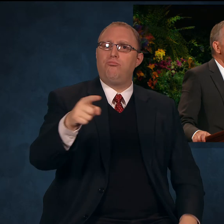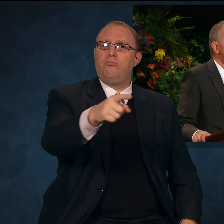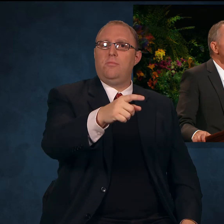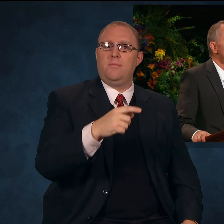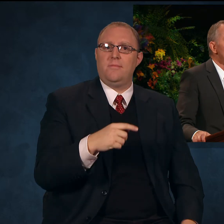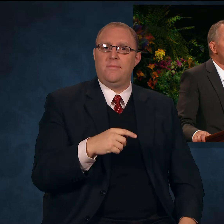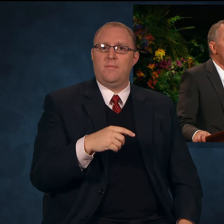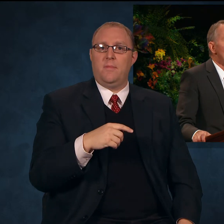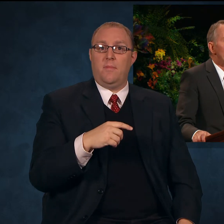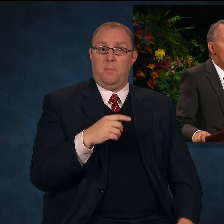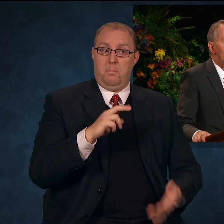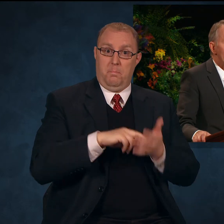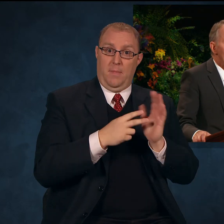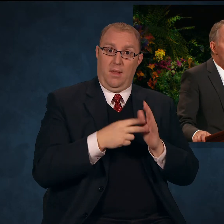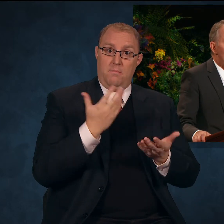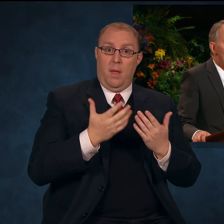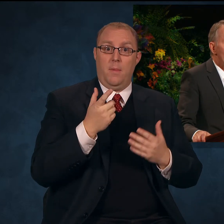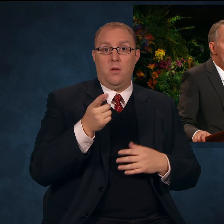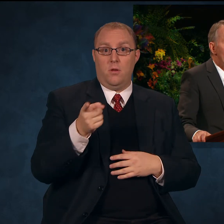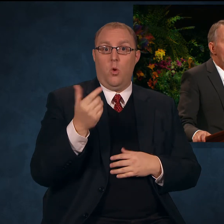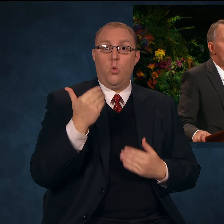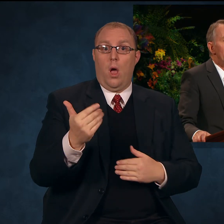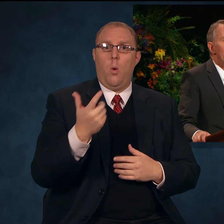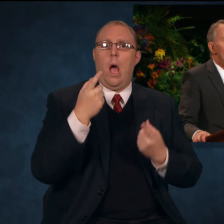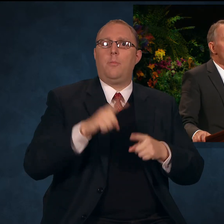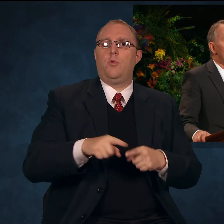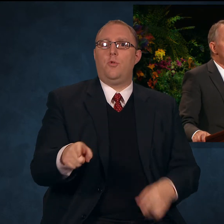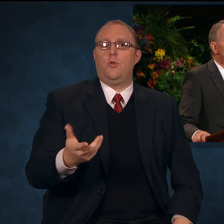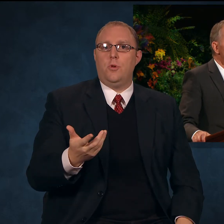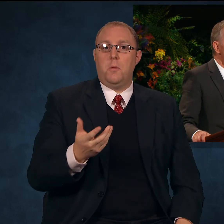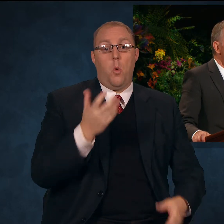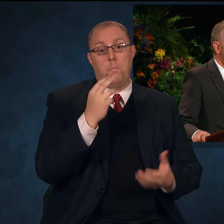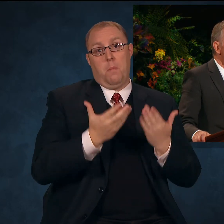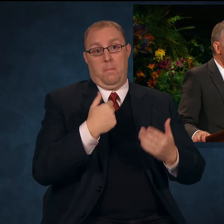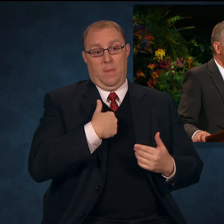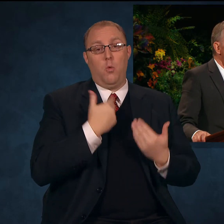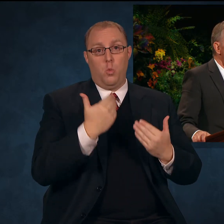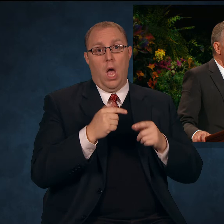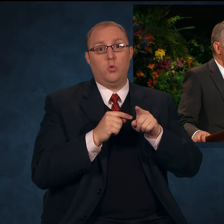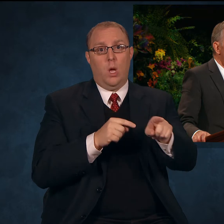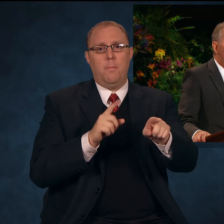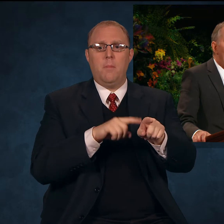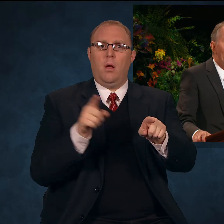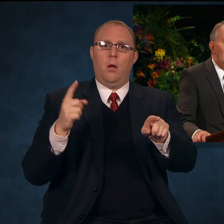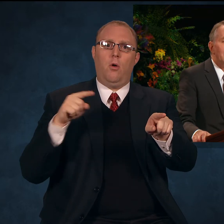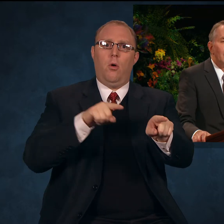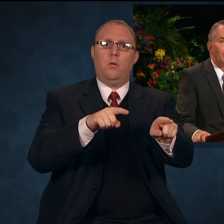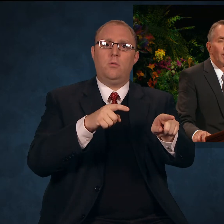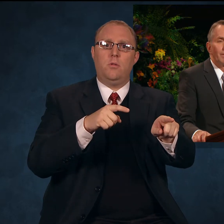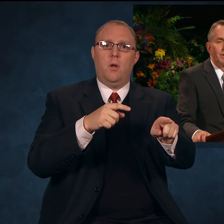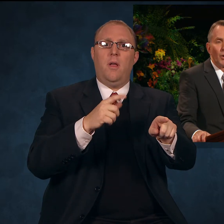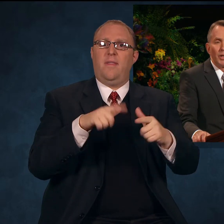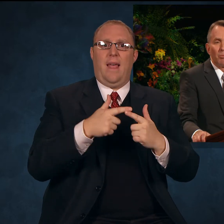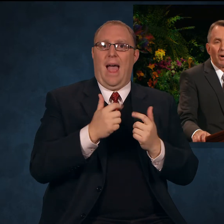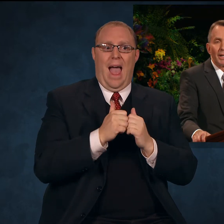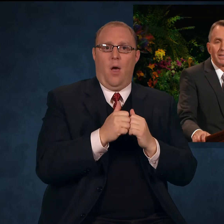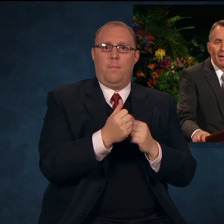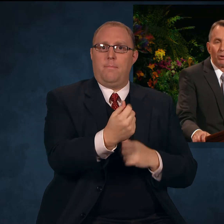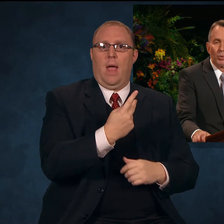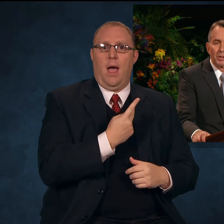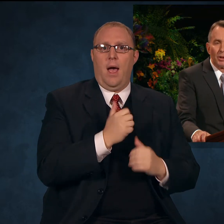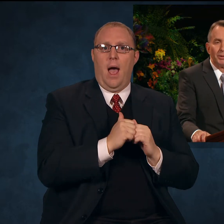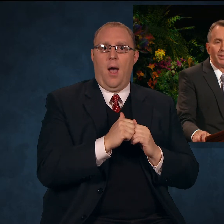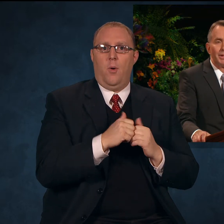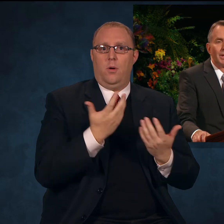Or if she too had followed my example and had been unable to swim back, what if I had to live life knowing that my